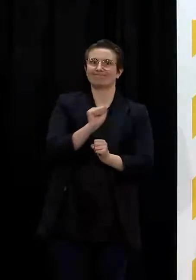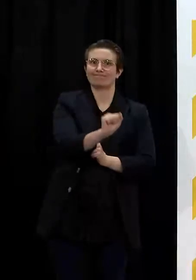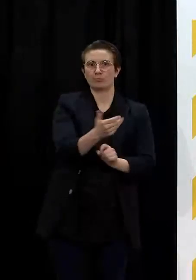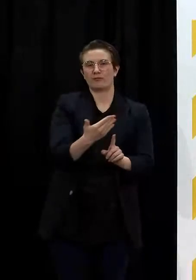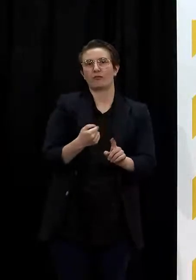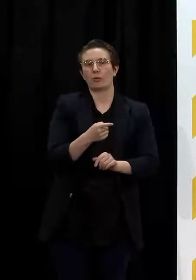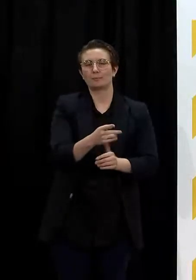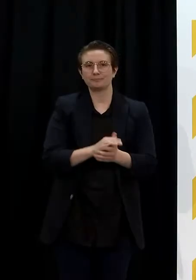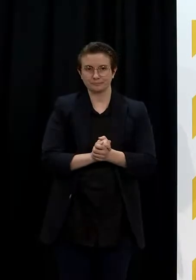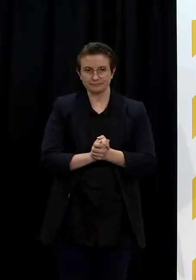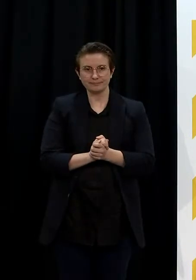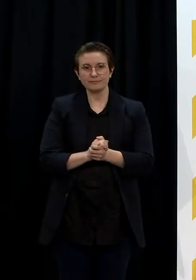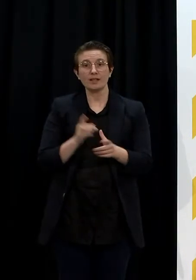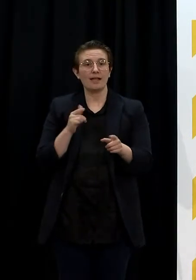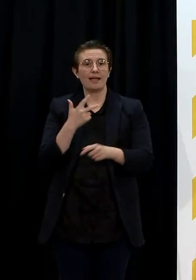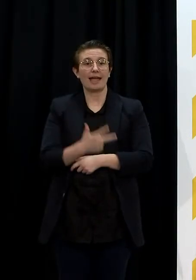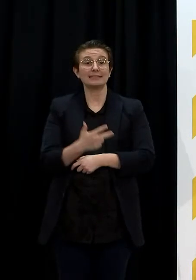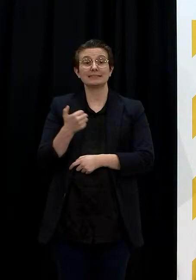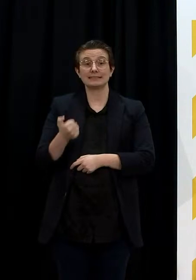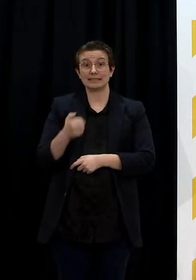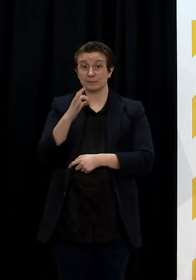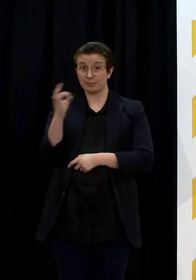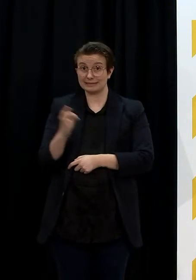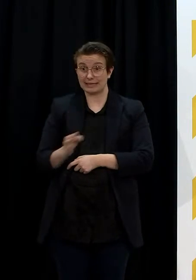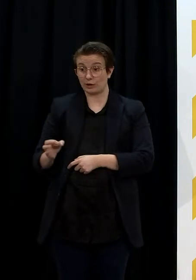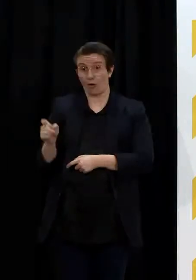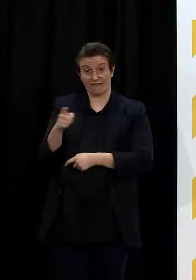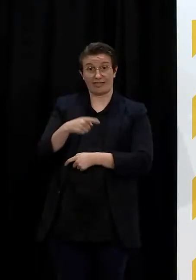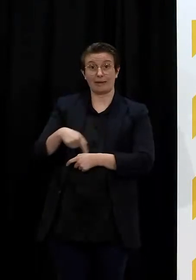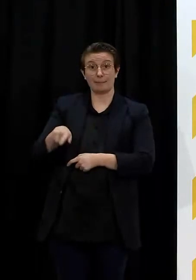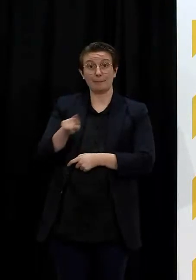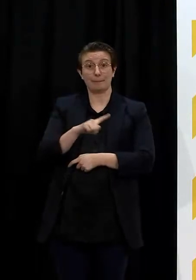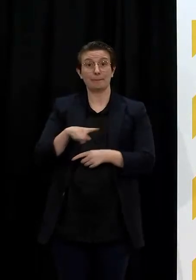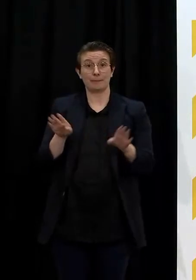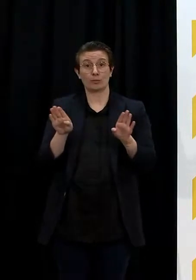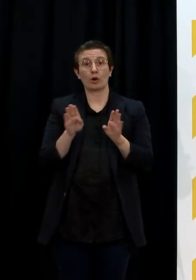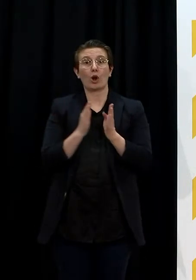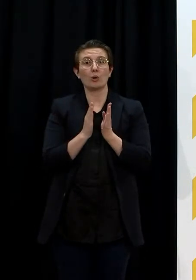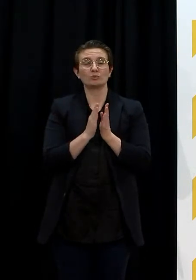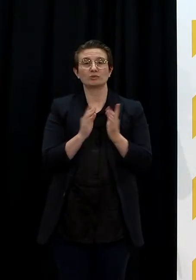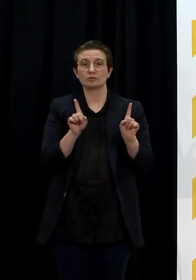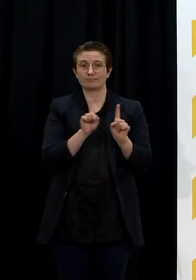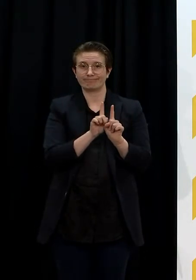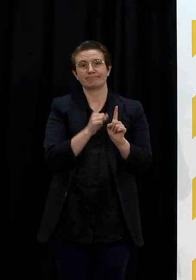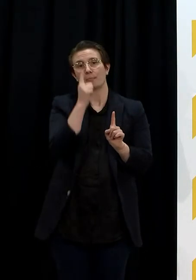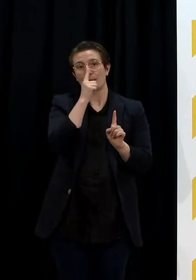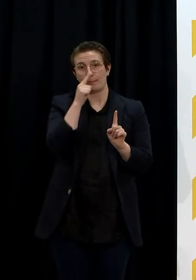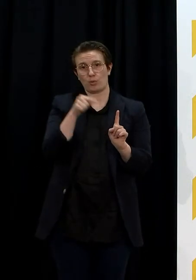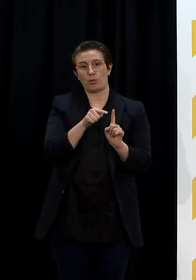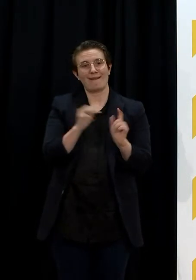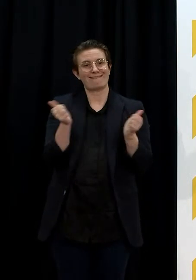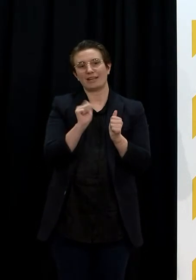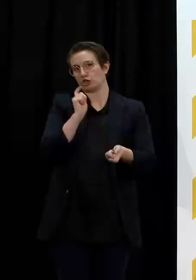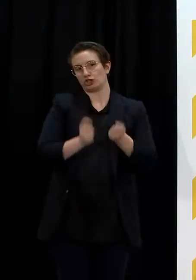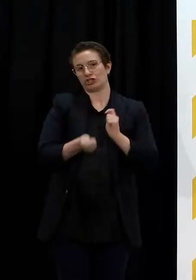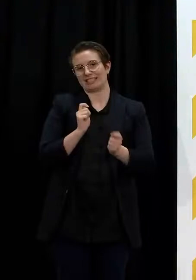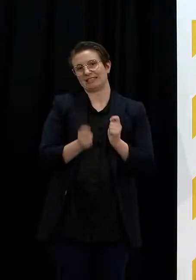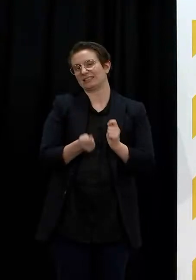have already had a test in the system and obviously work is ongoing to follow up all remaining contacts.